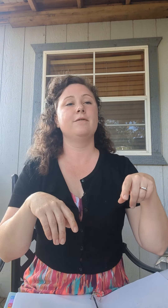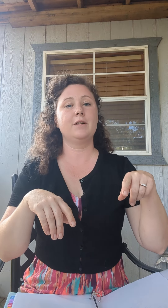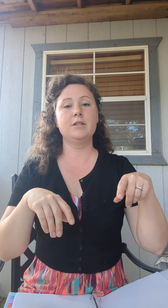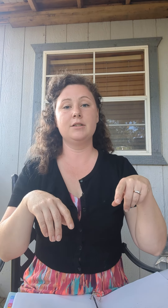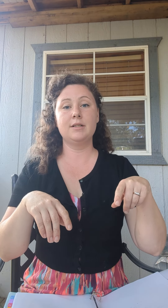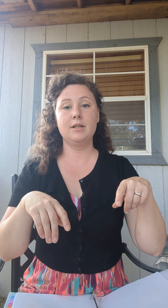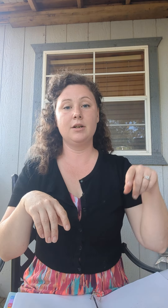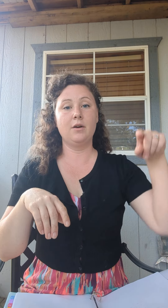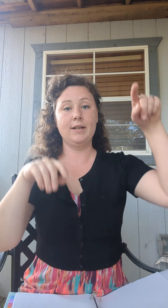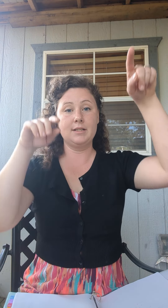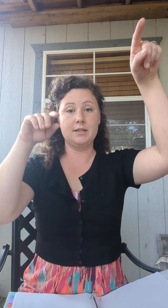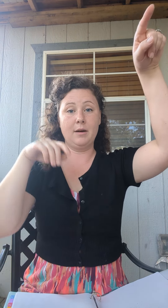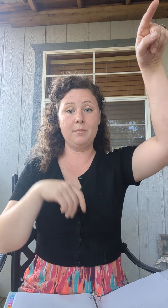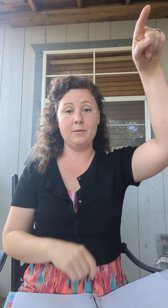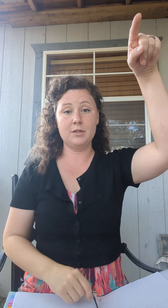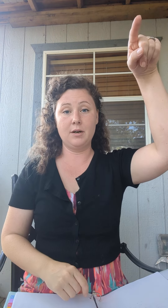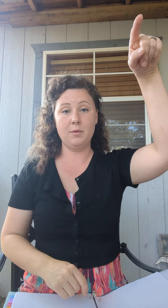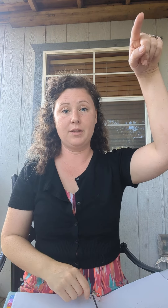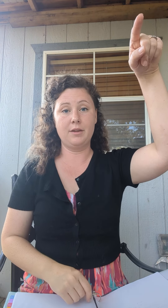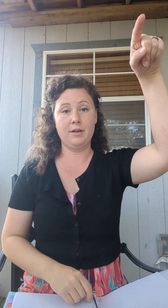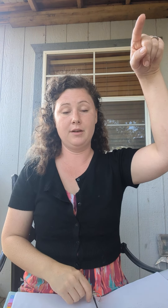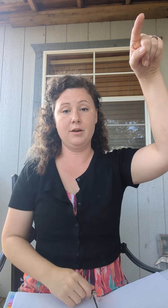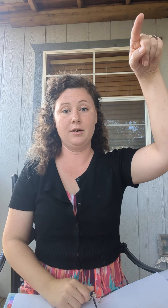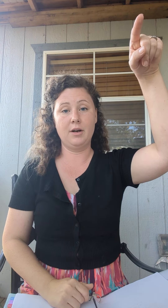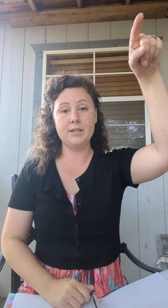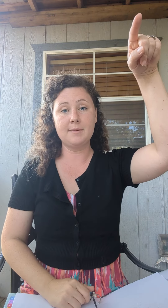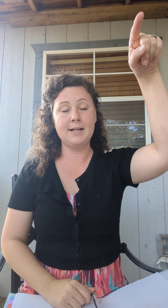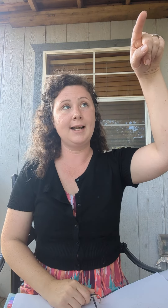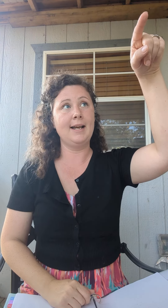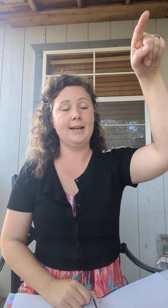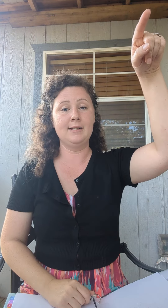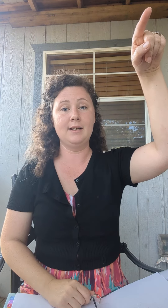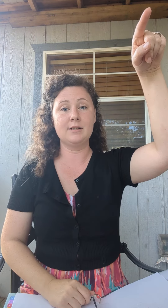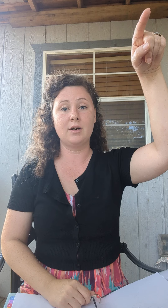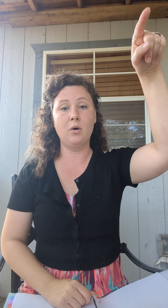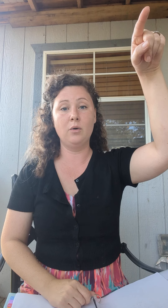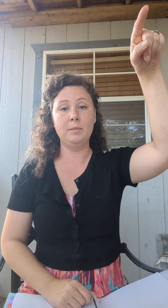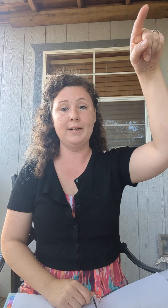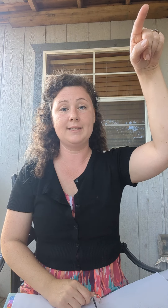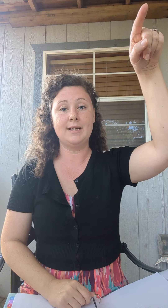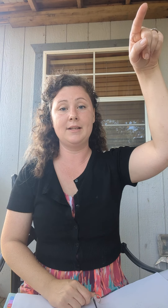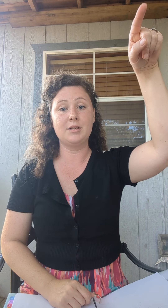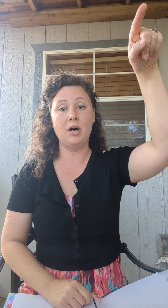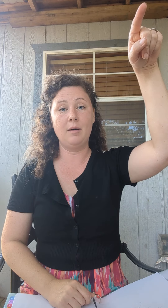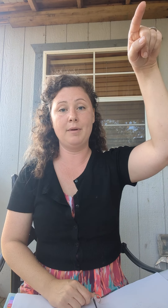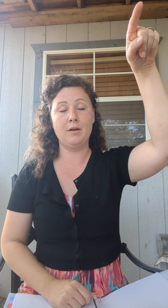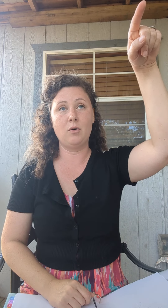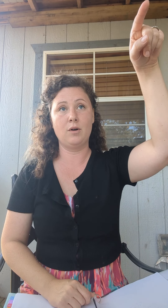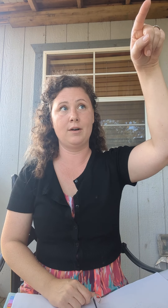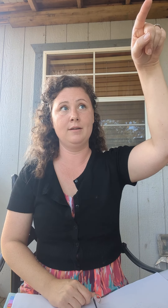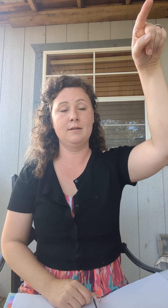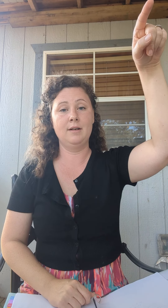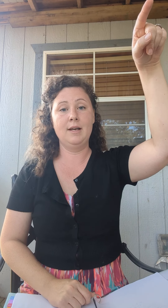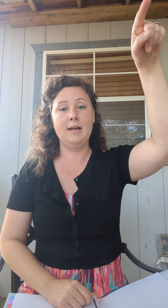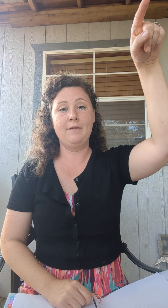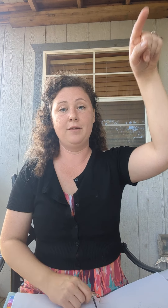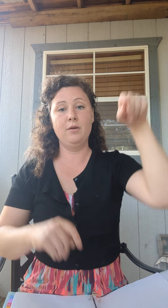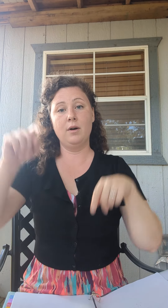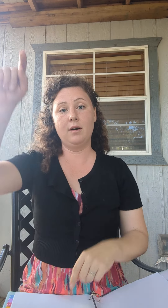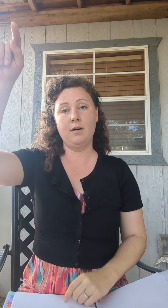So first you're going to stop start with your non-dominant hand and it's gonna hold a place in the top corner. If you are,